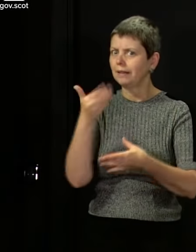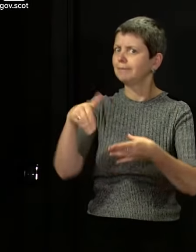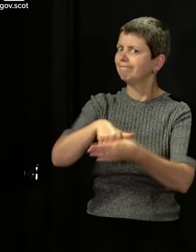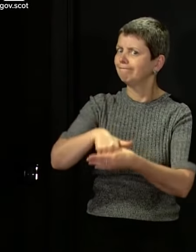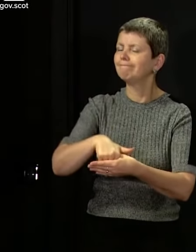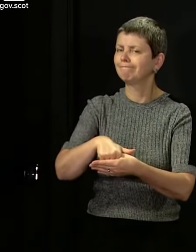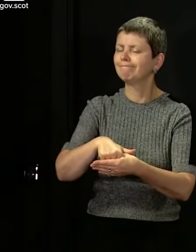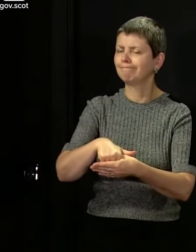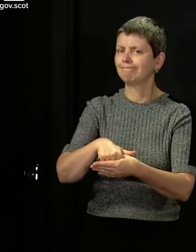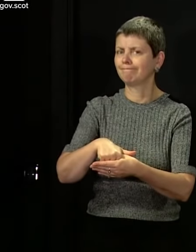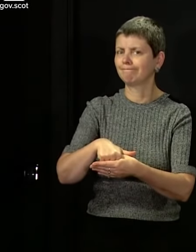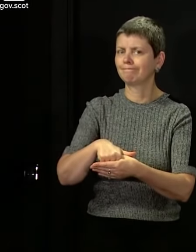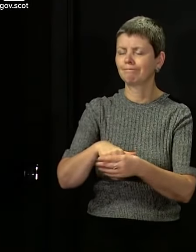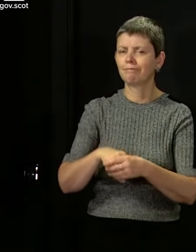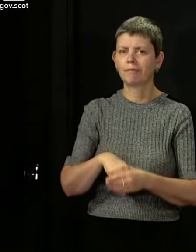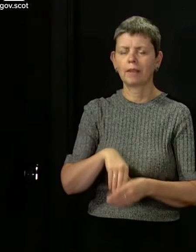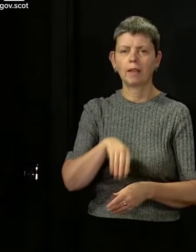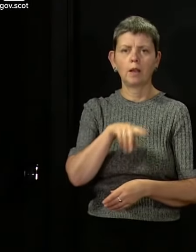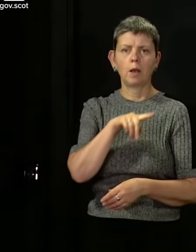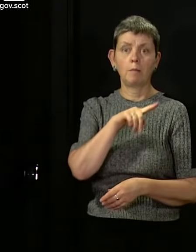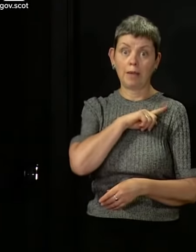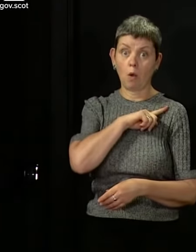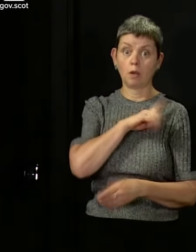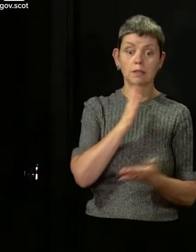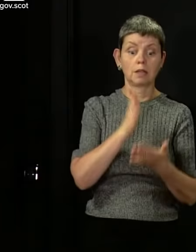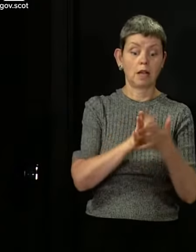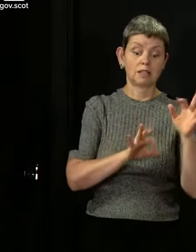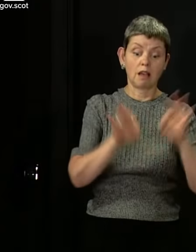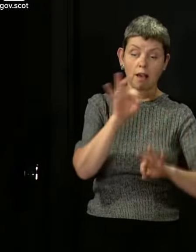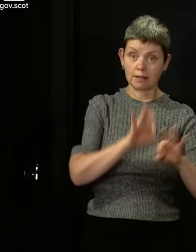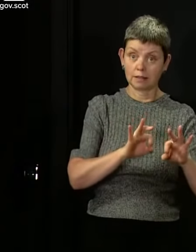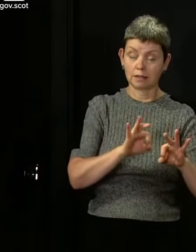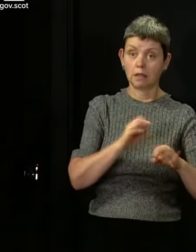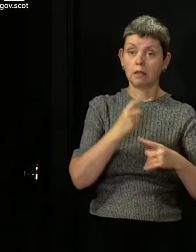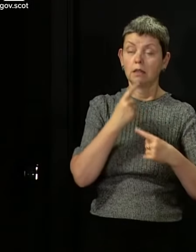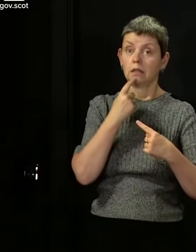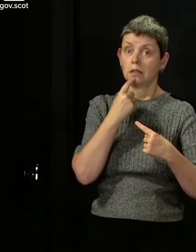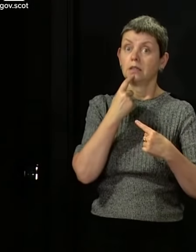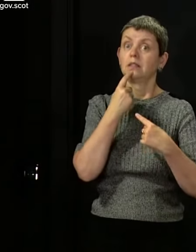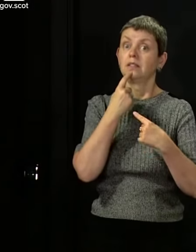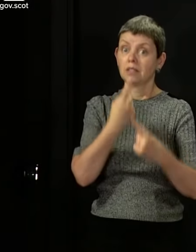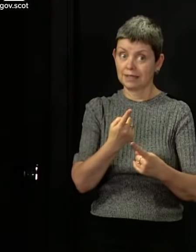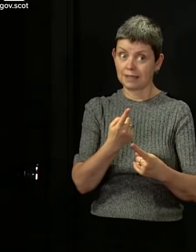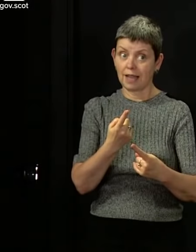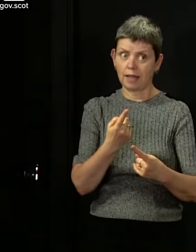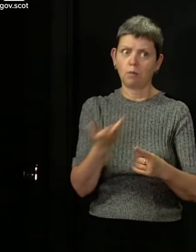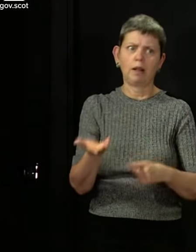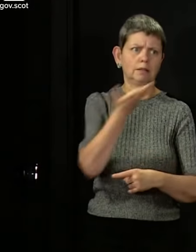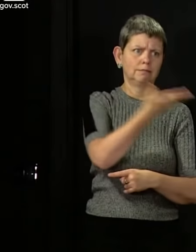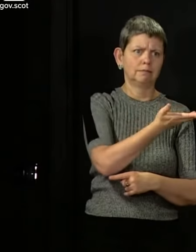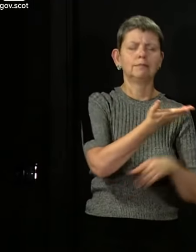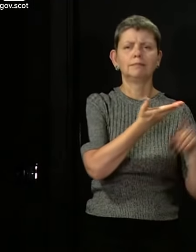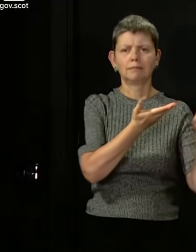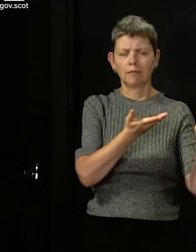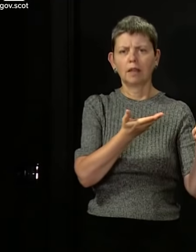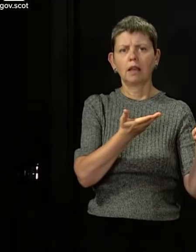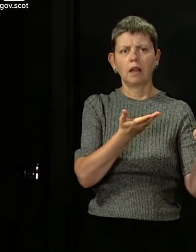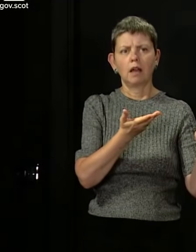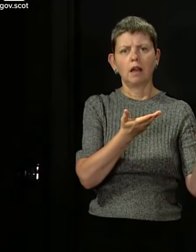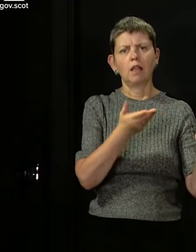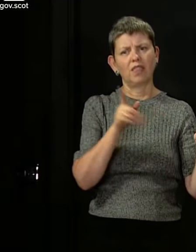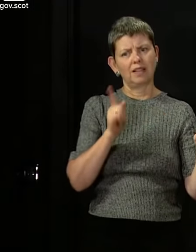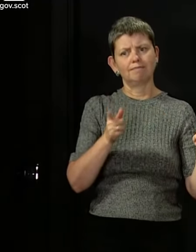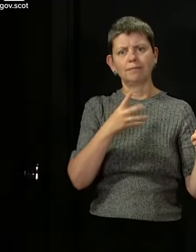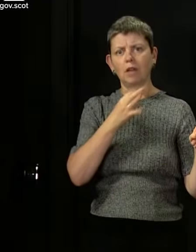a part of that, because the science does tell us, and I will now hand over to the person who's much more qualified to talk about it than I am,